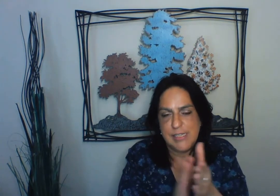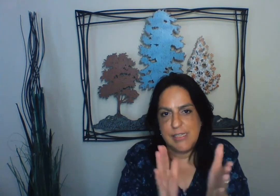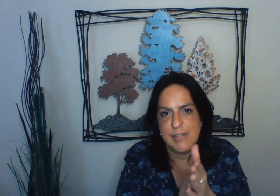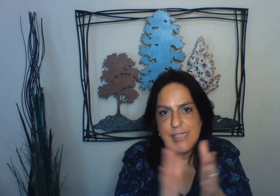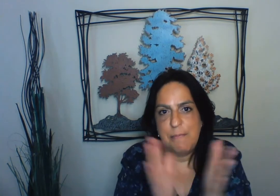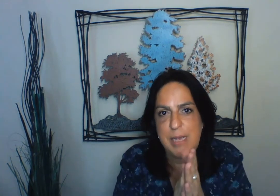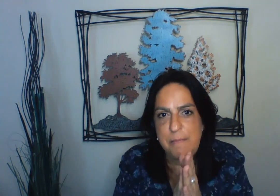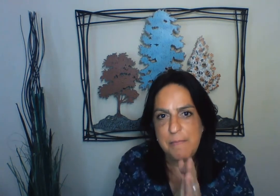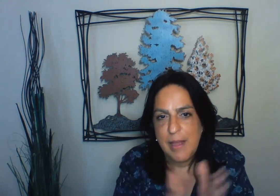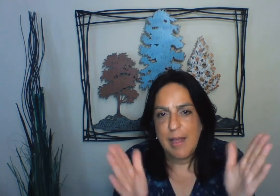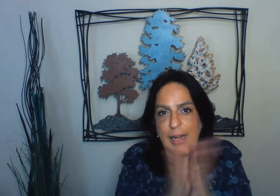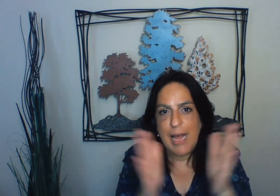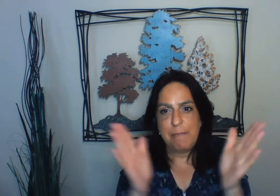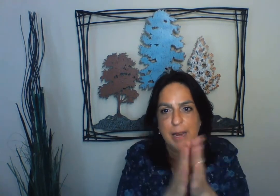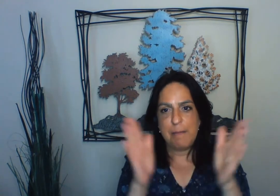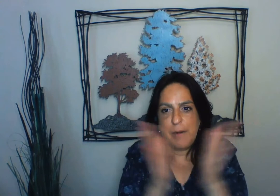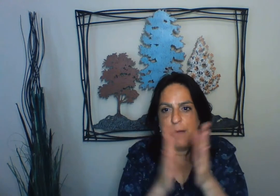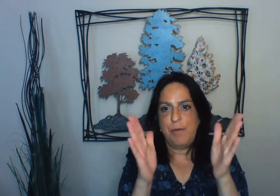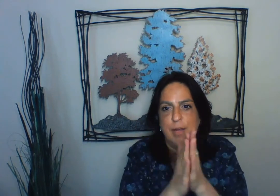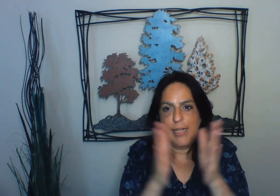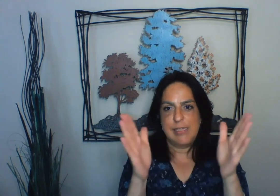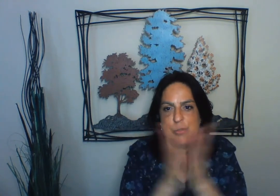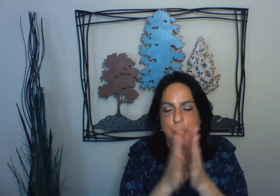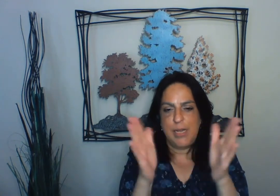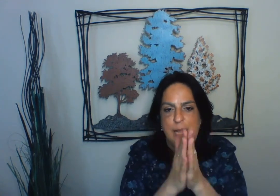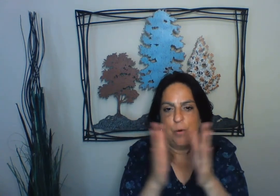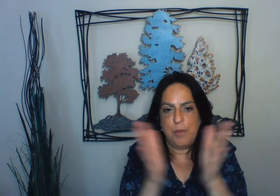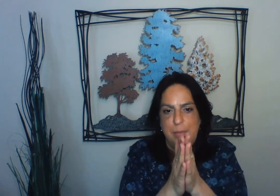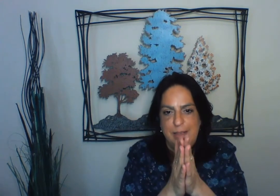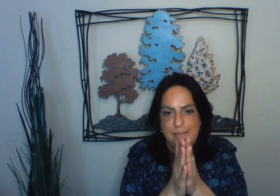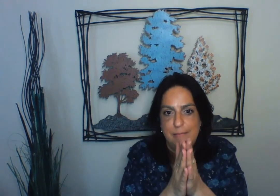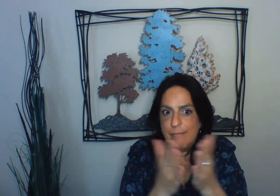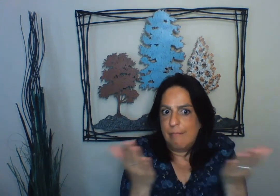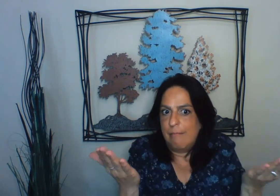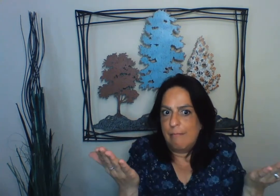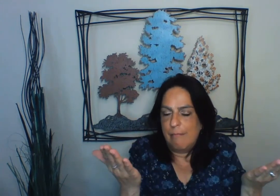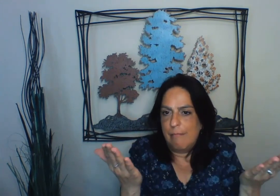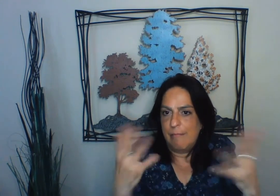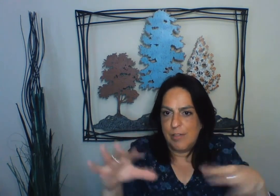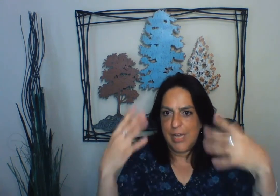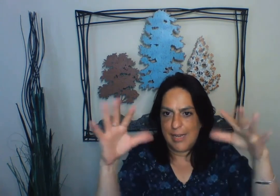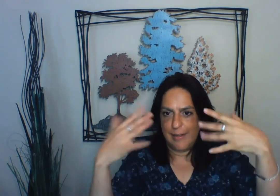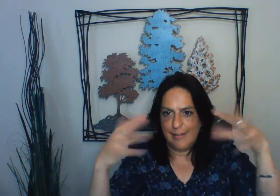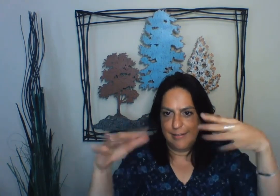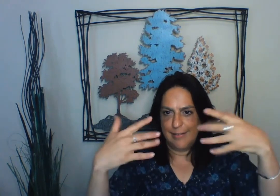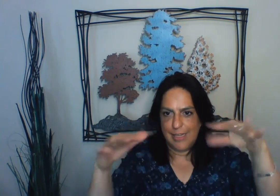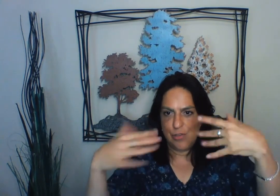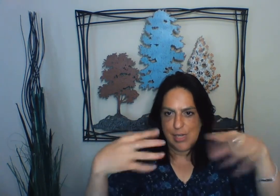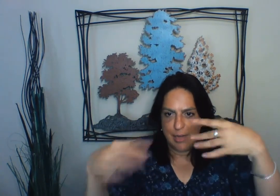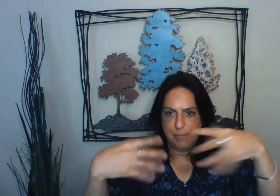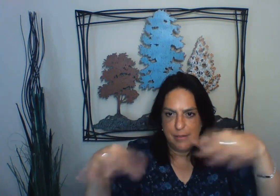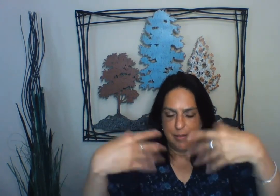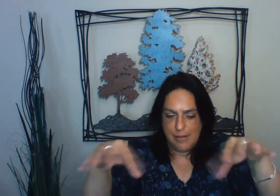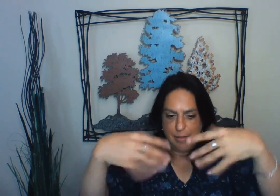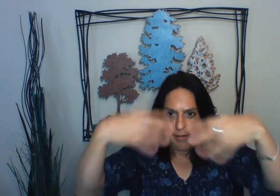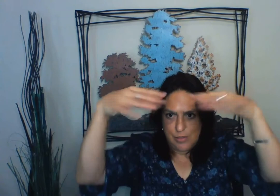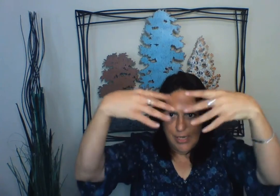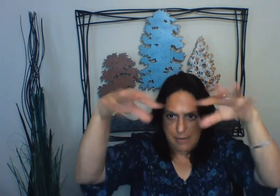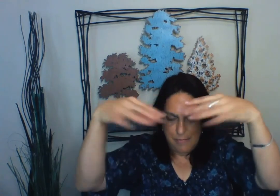fast as fast can be. Clap, clap, clap your hands. Do it now with me. Shake. Can you shake them? Shake them.